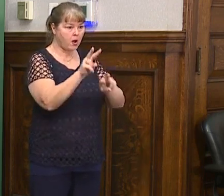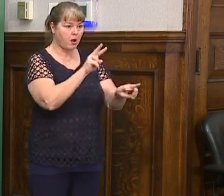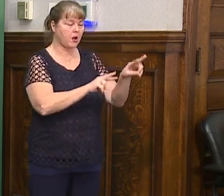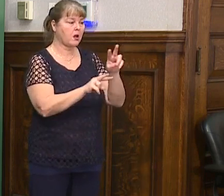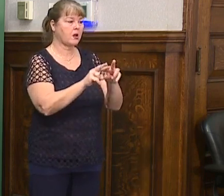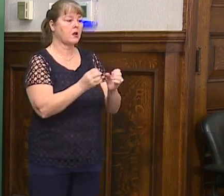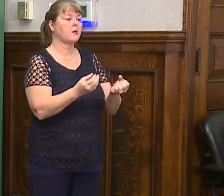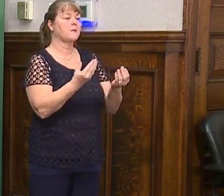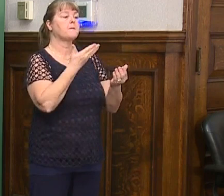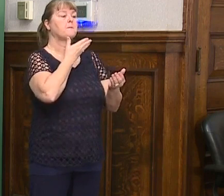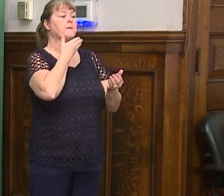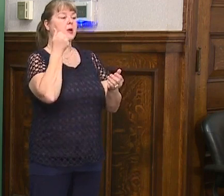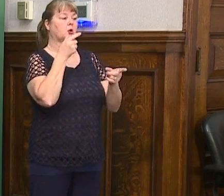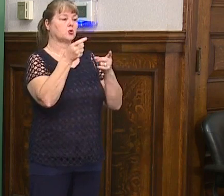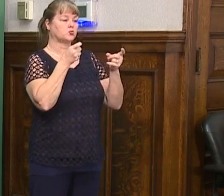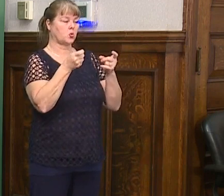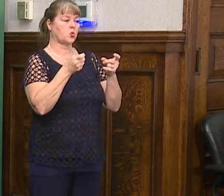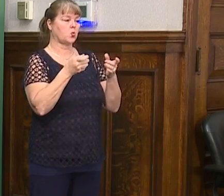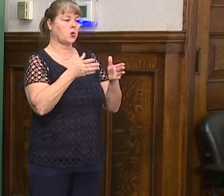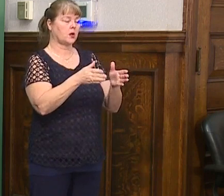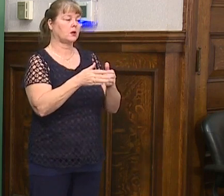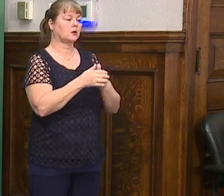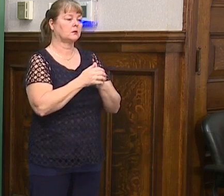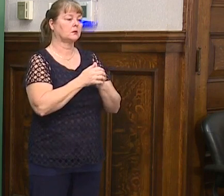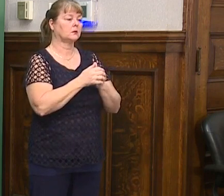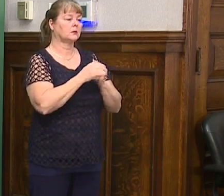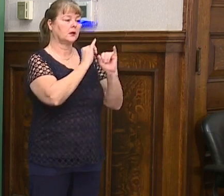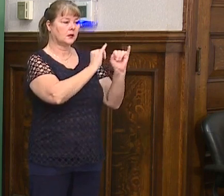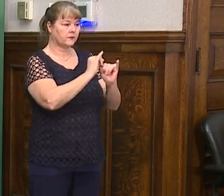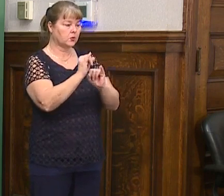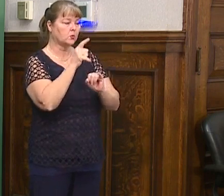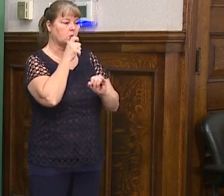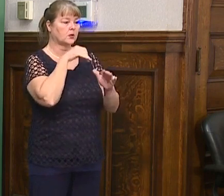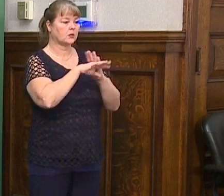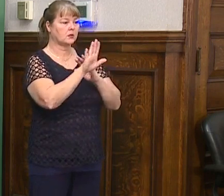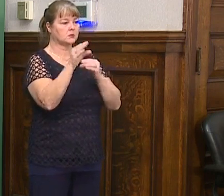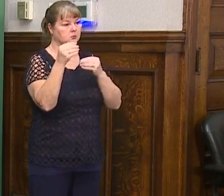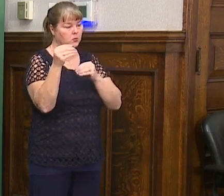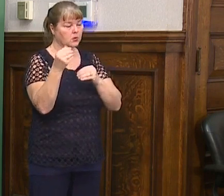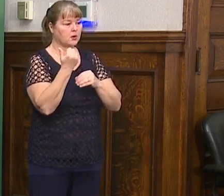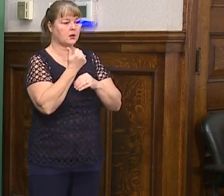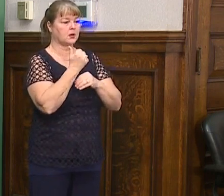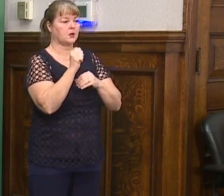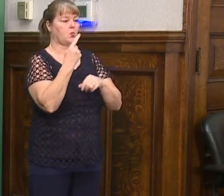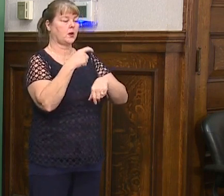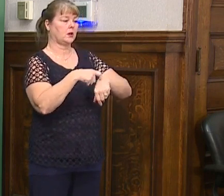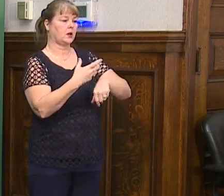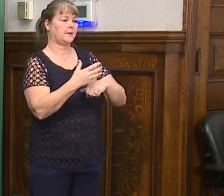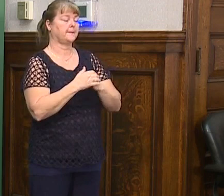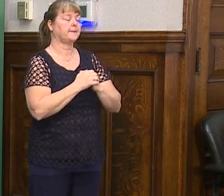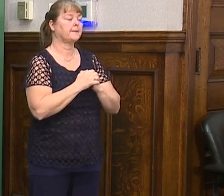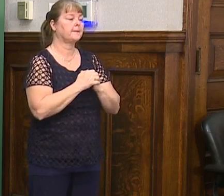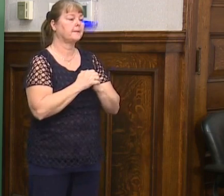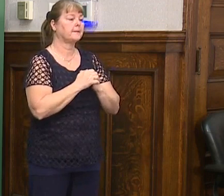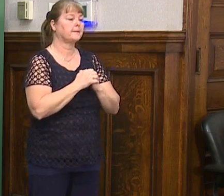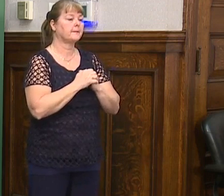and a much better controlled fashion individuals that are in their stores at any one given time.